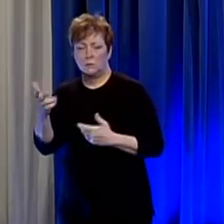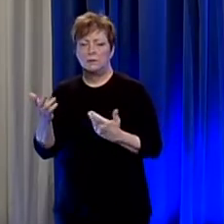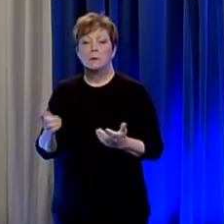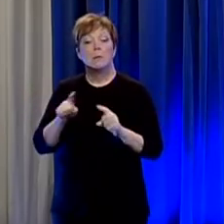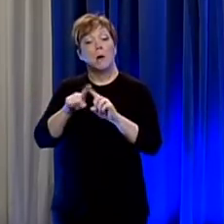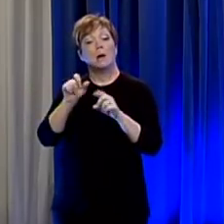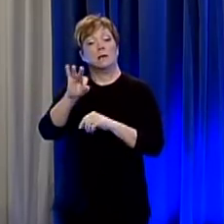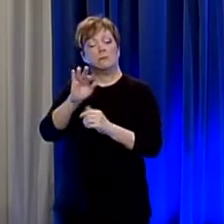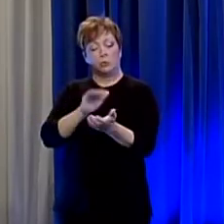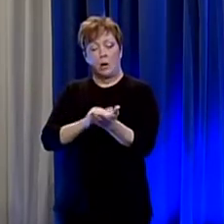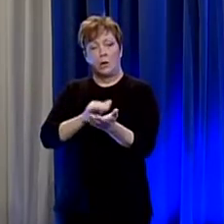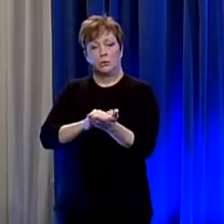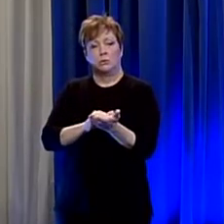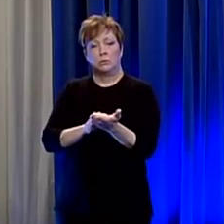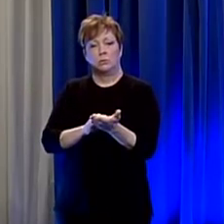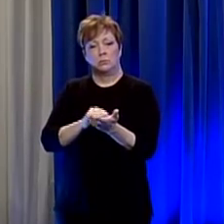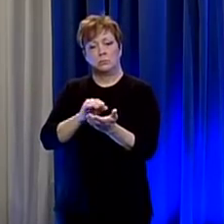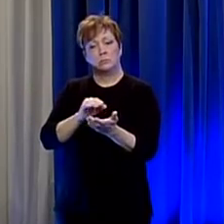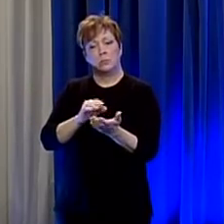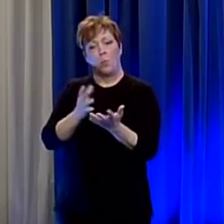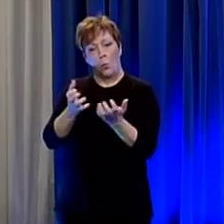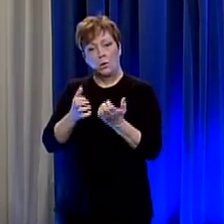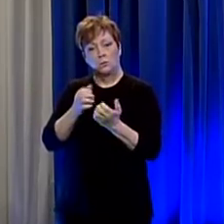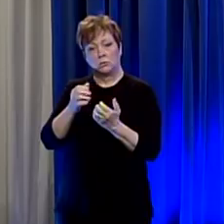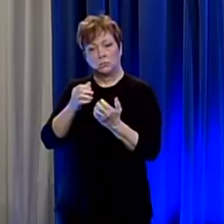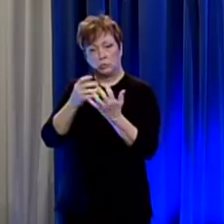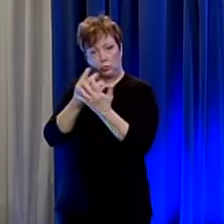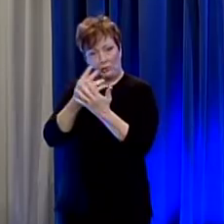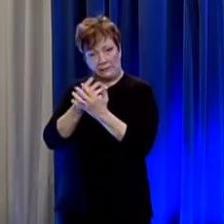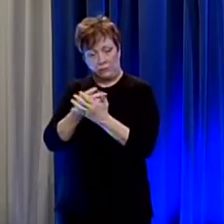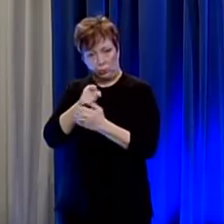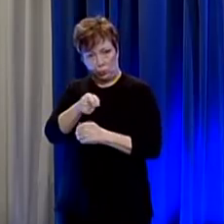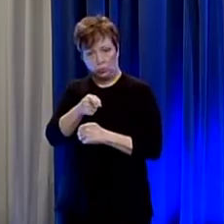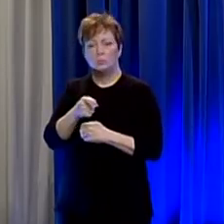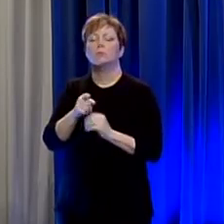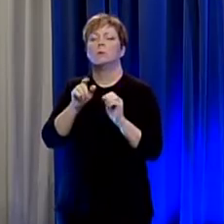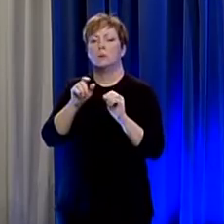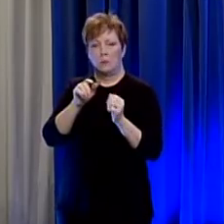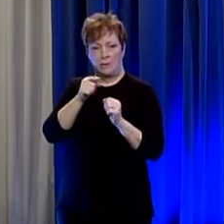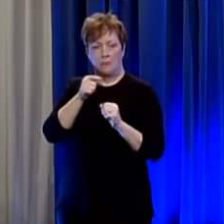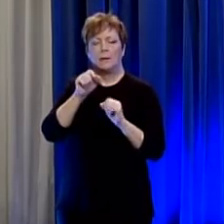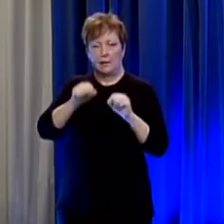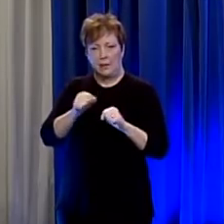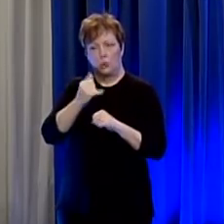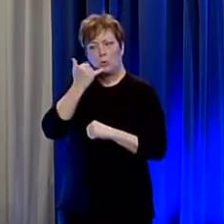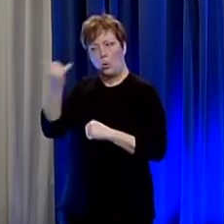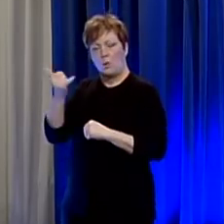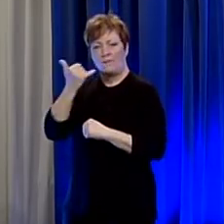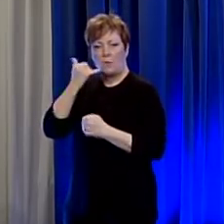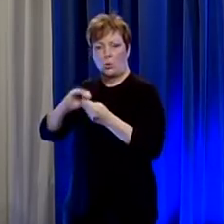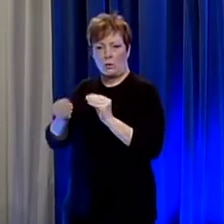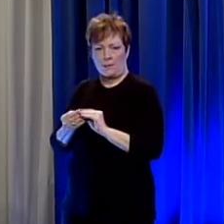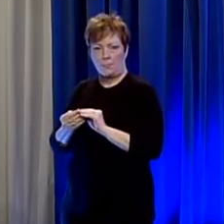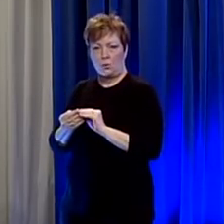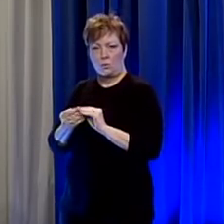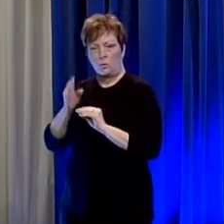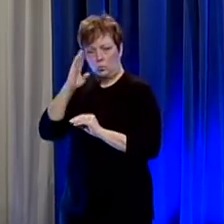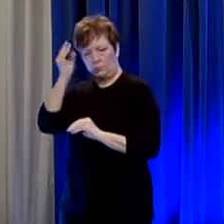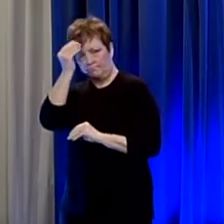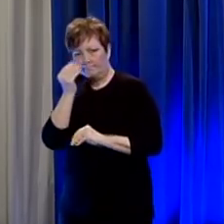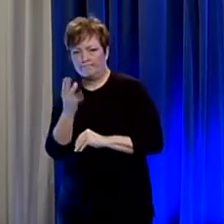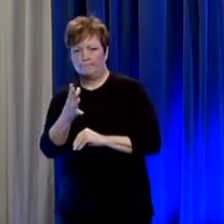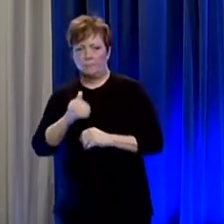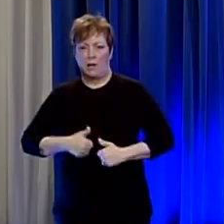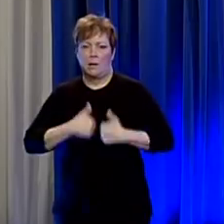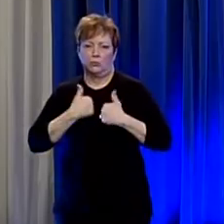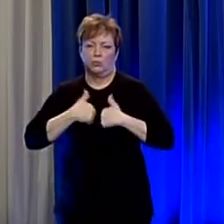provider needs to have you screen simply by calling the the number that the provider uses to arrange screening so we can get that information for